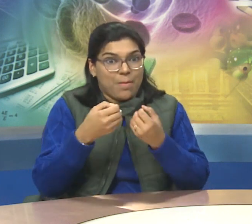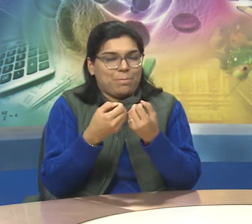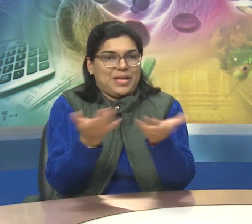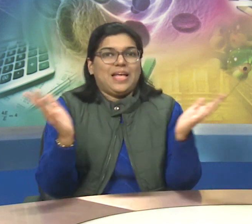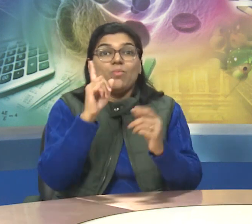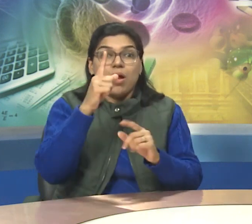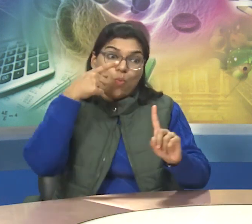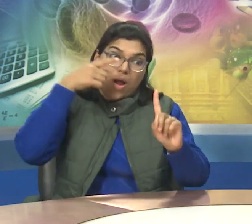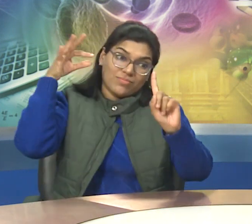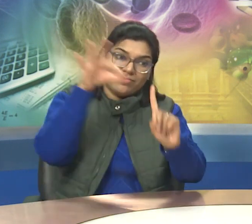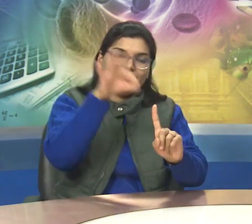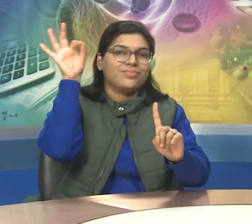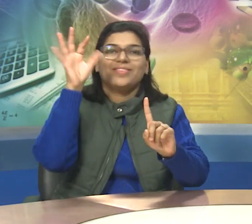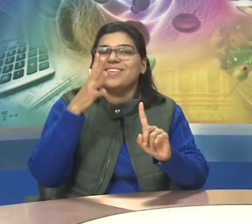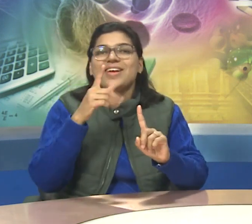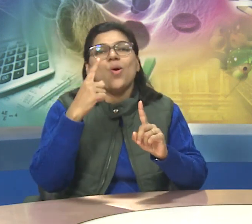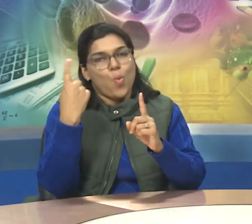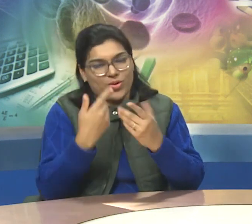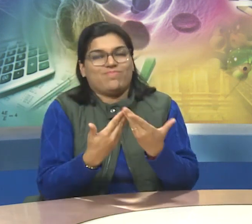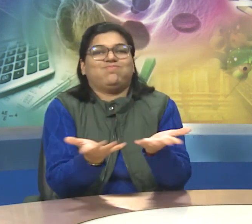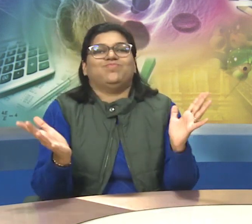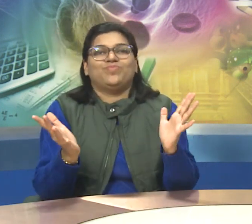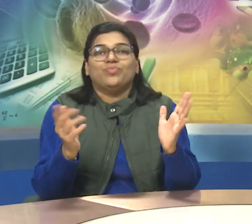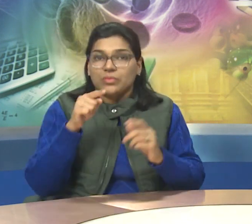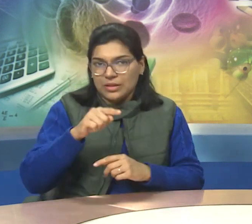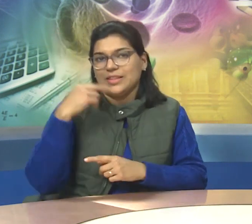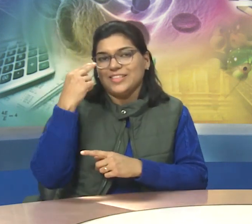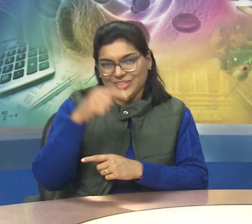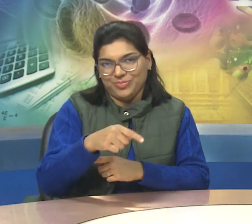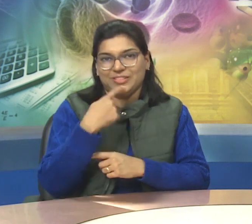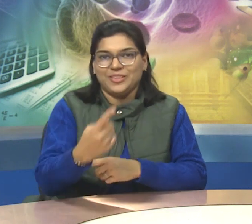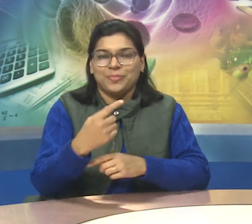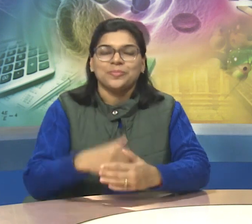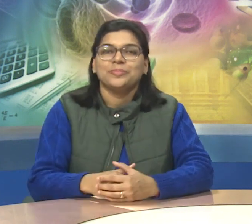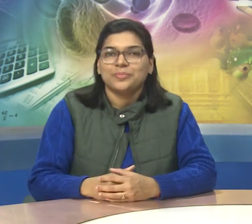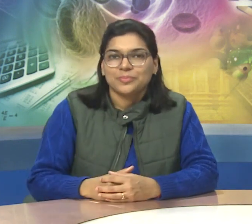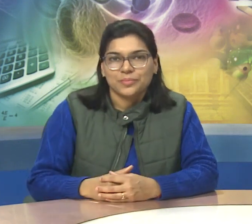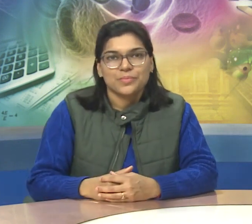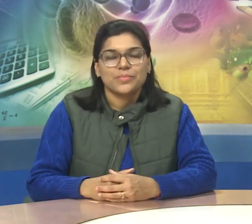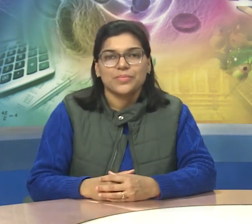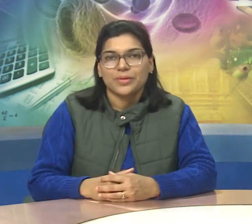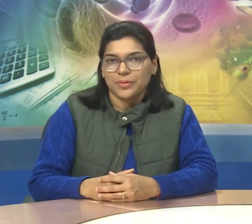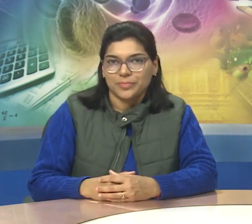so many different words. But education don't only have, only have one vision.